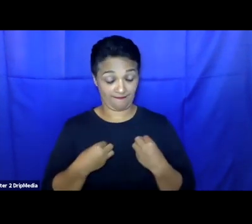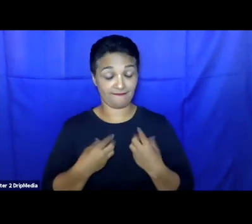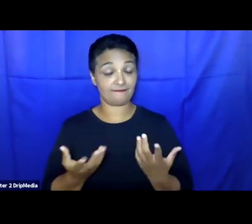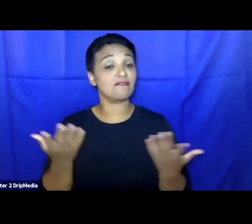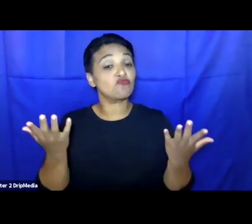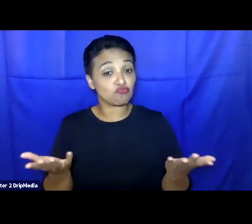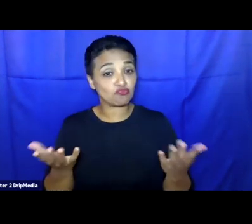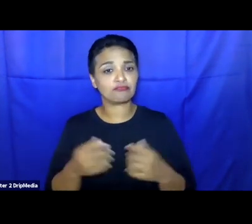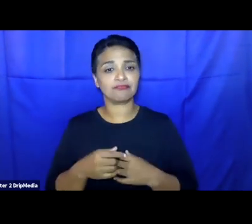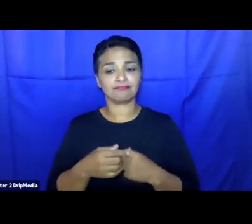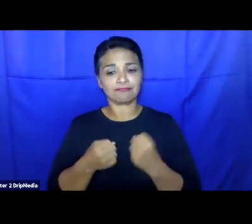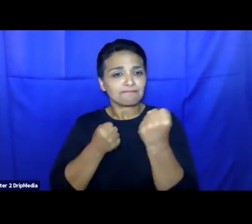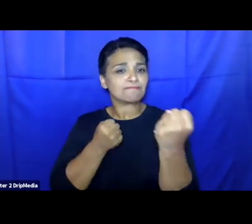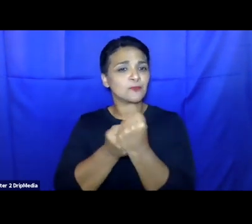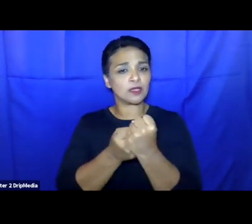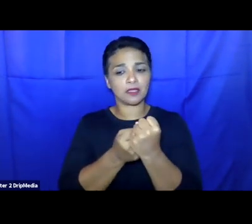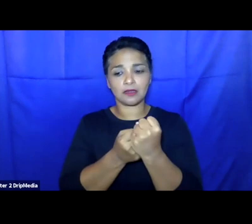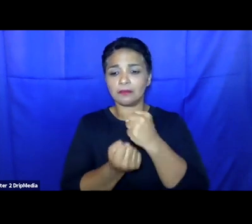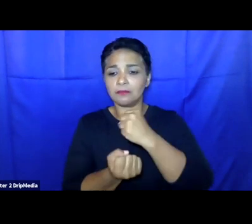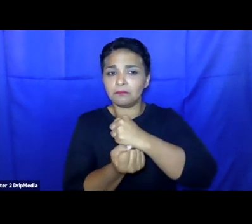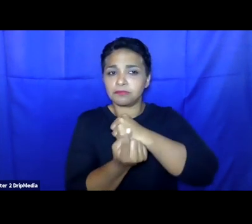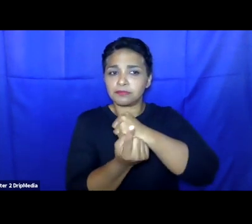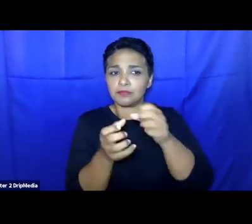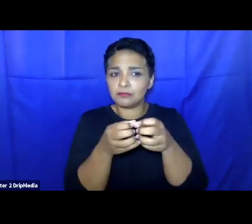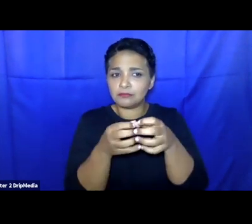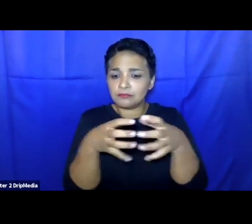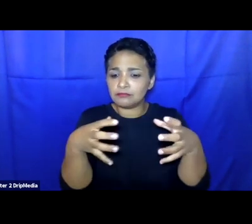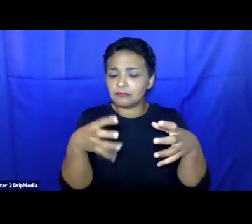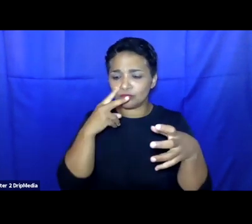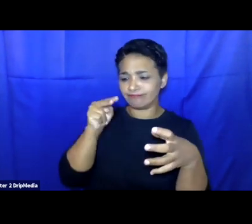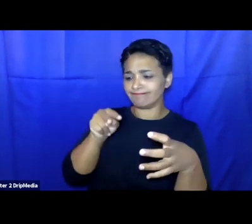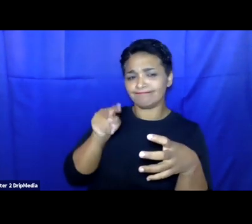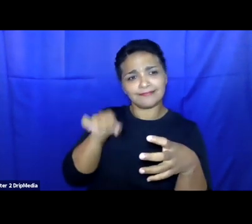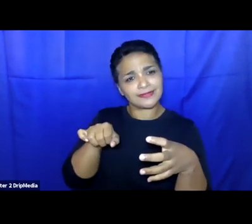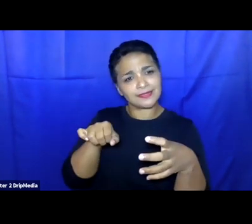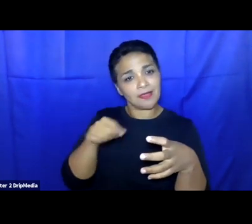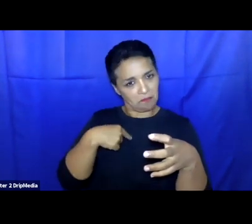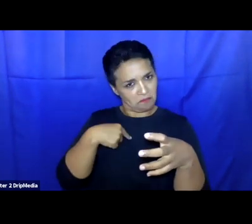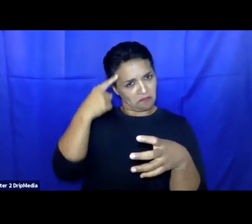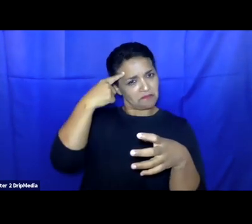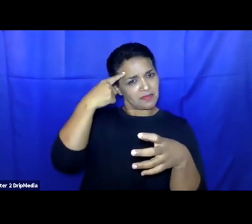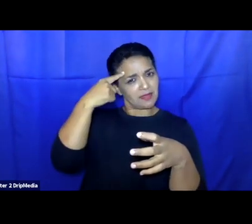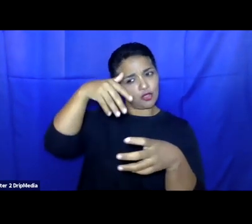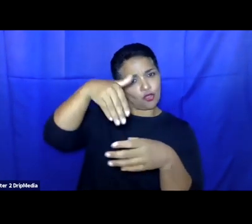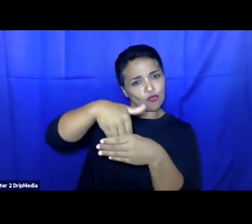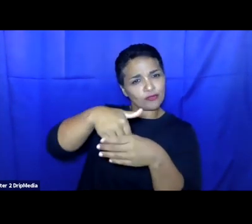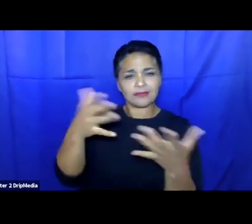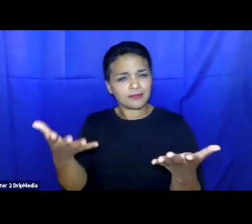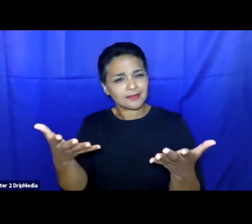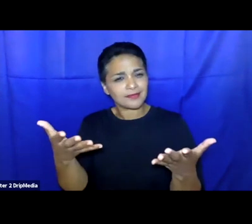that's emerging. And I also kind of in the context of thinking about this in an international gathering and having